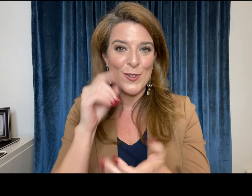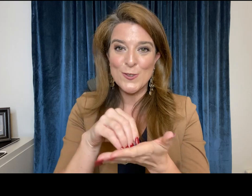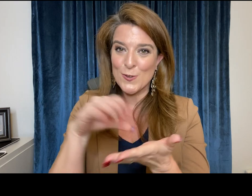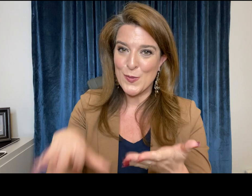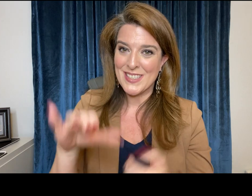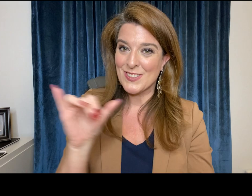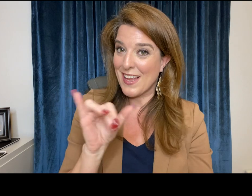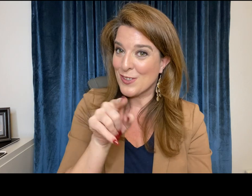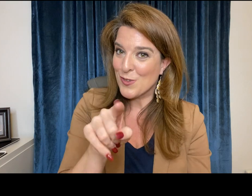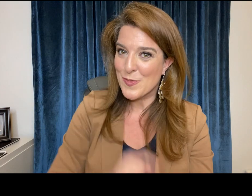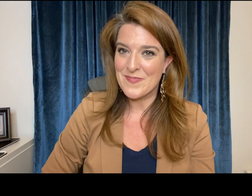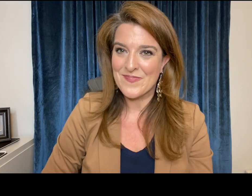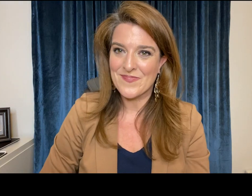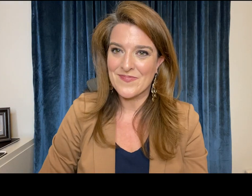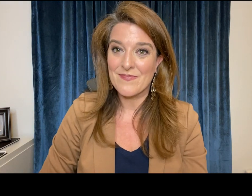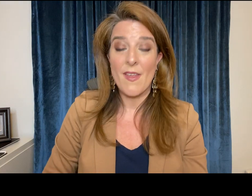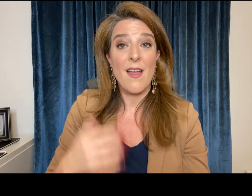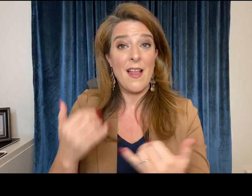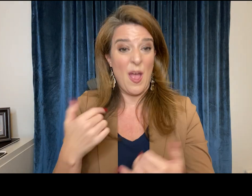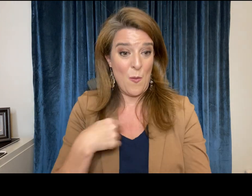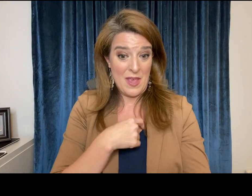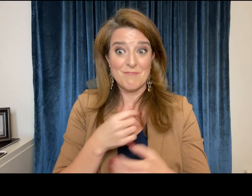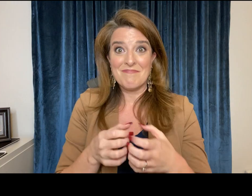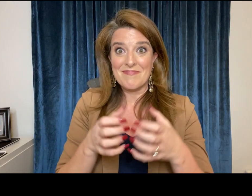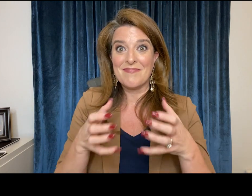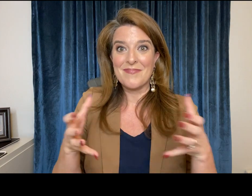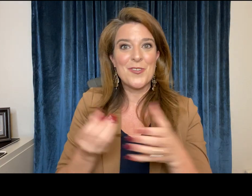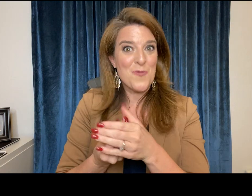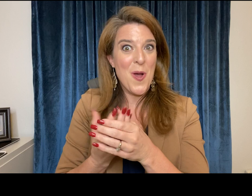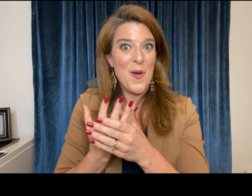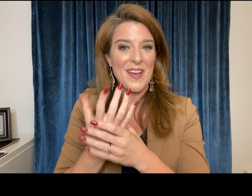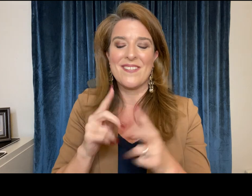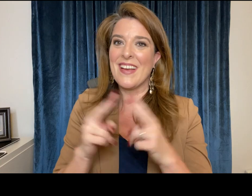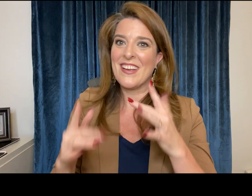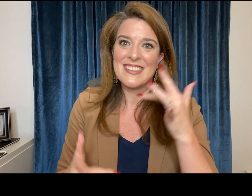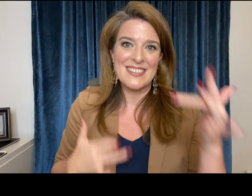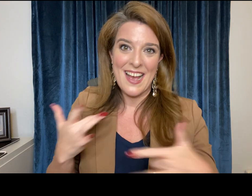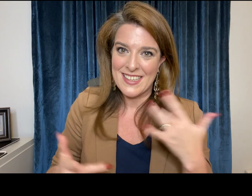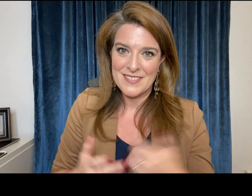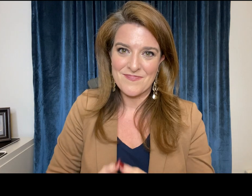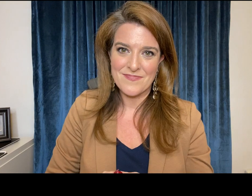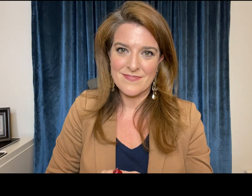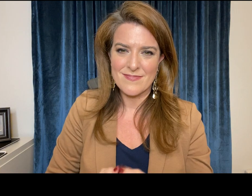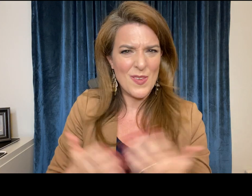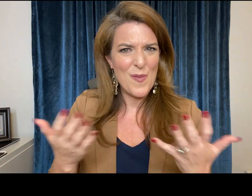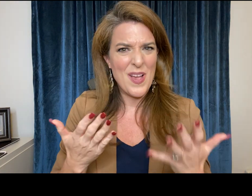well as teaching self-advocacy skills for students such as you now we are expanding and growing and we're very